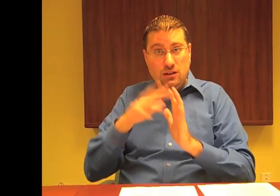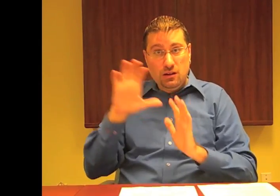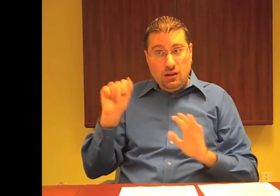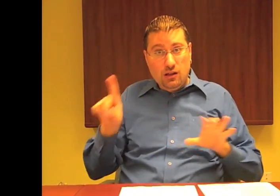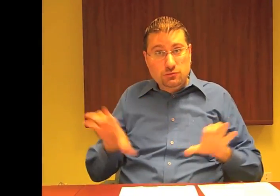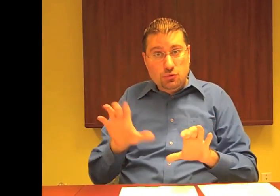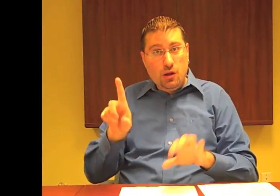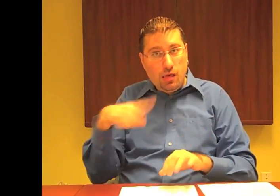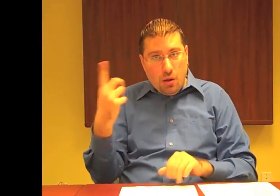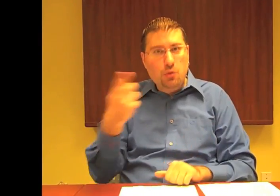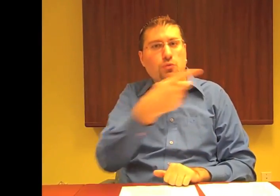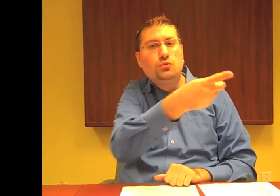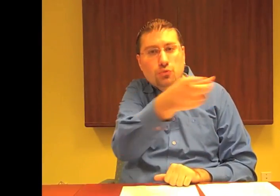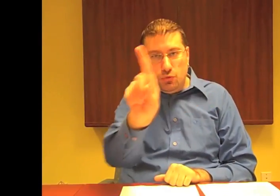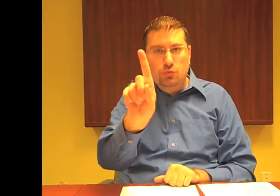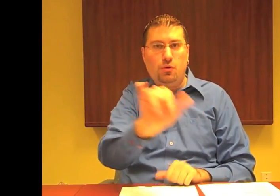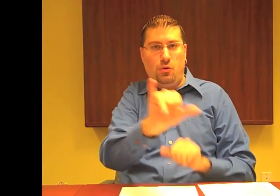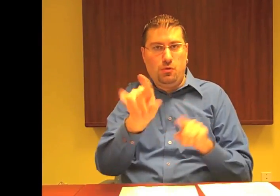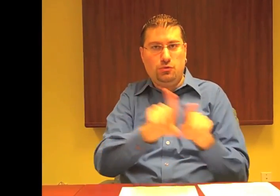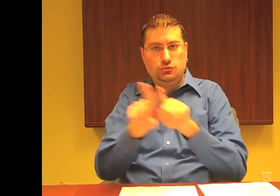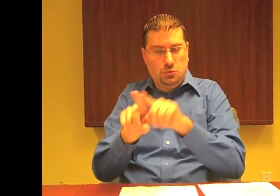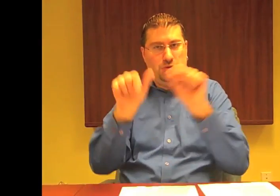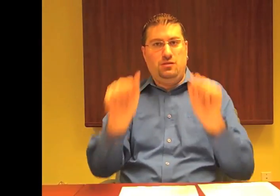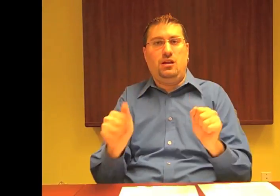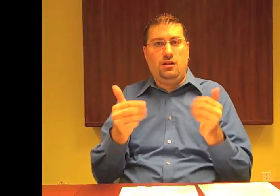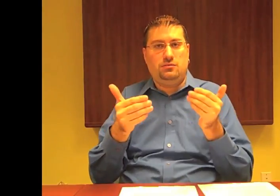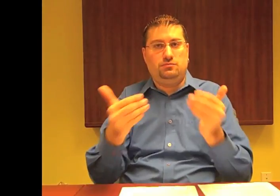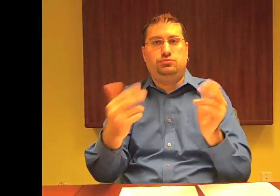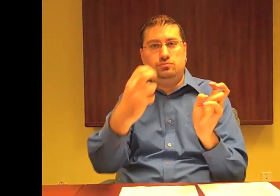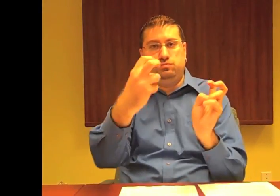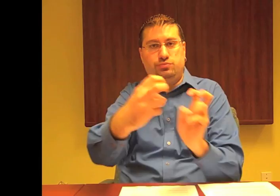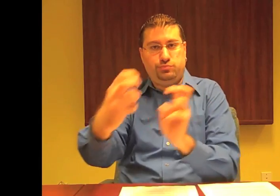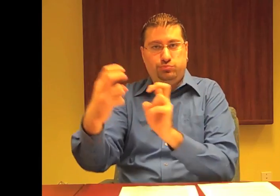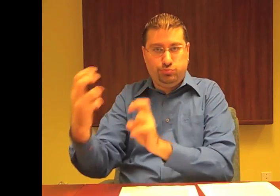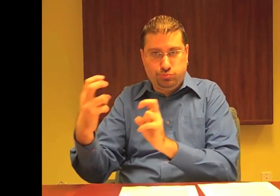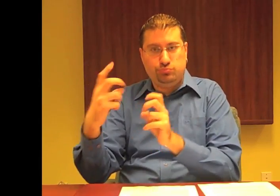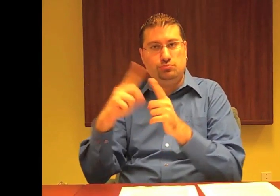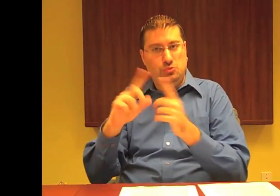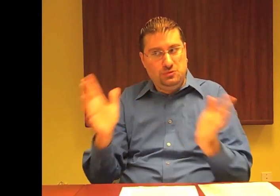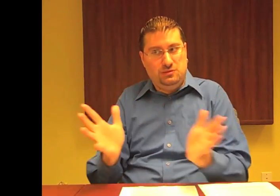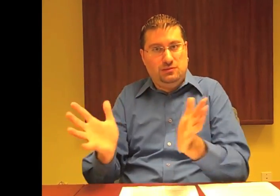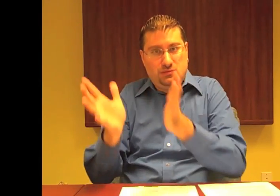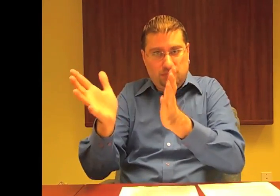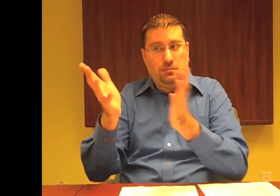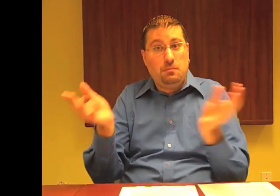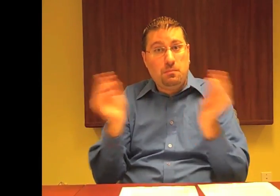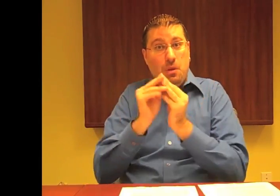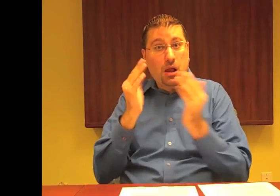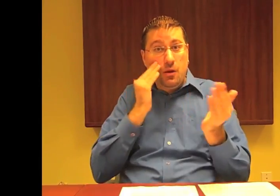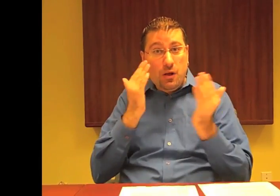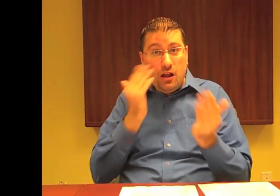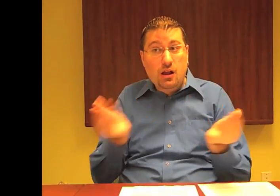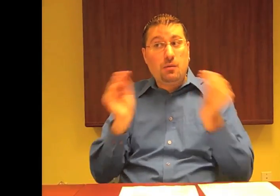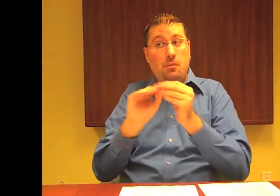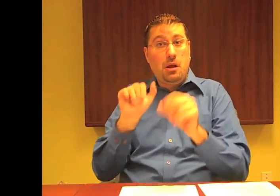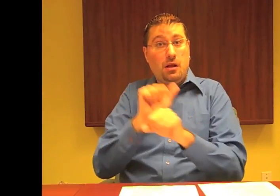However, CAD cannot do this advocacy alone, with everyone lobbying members of parliament and